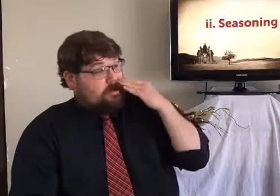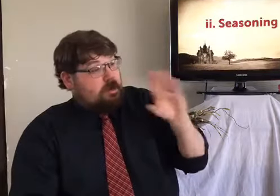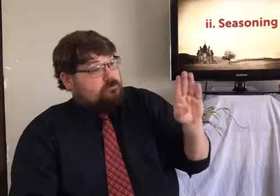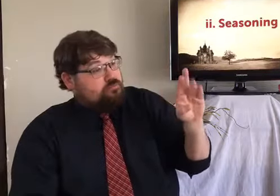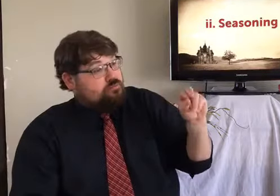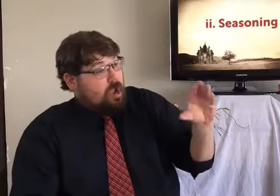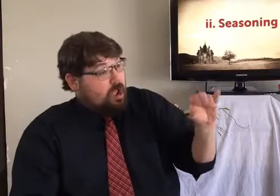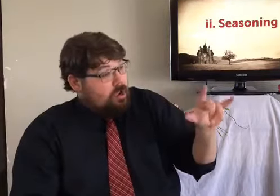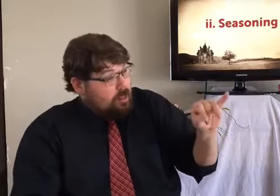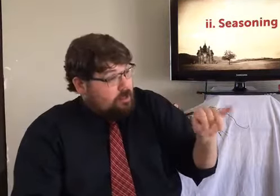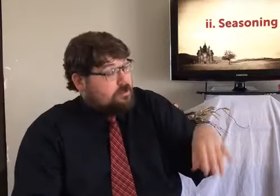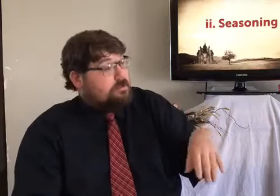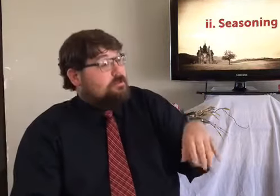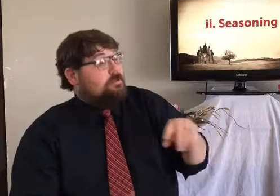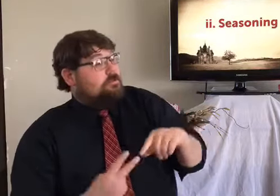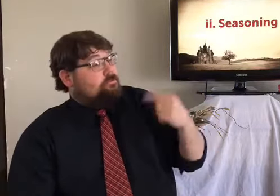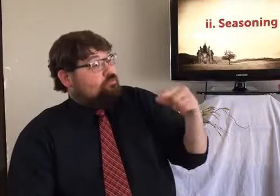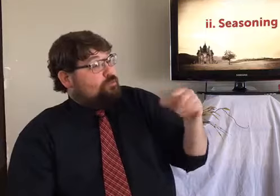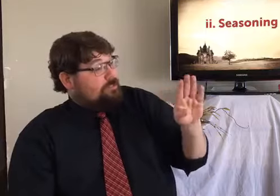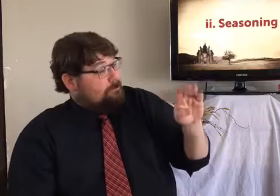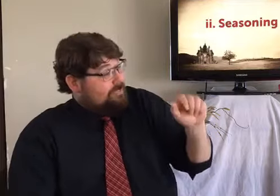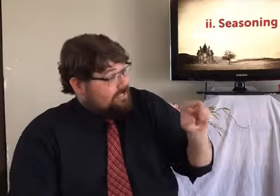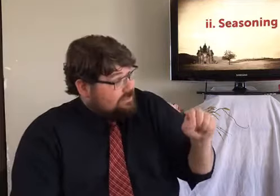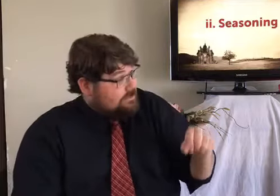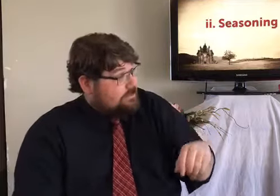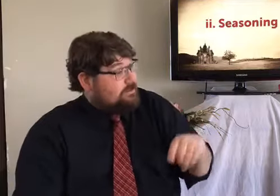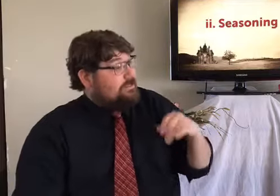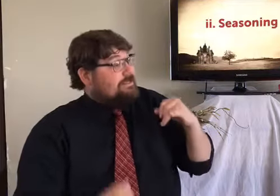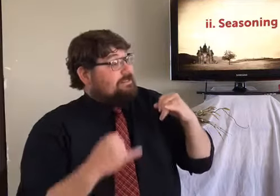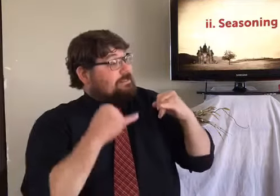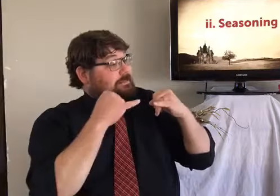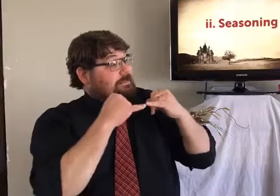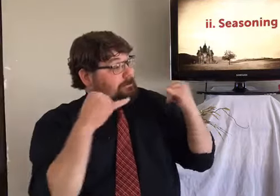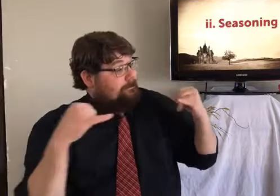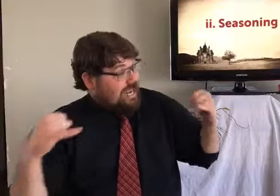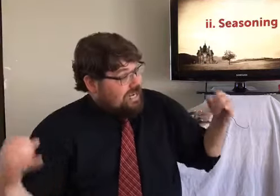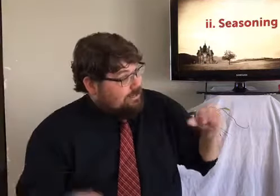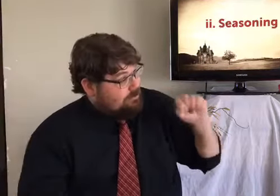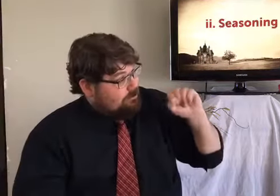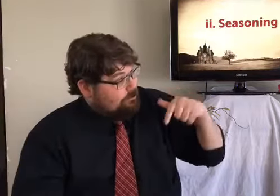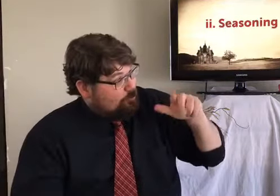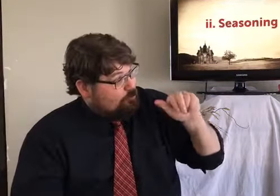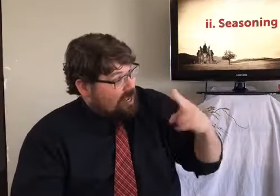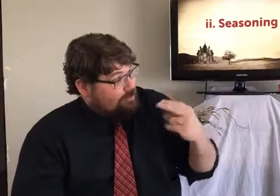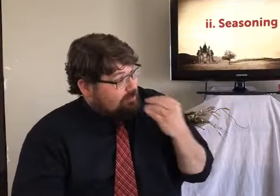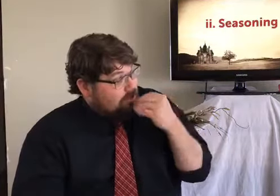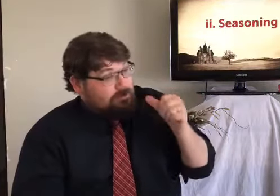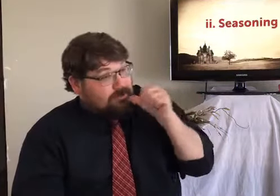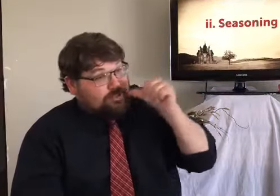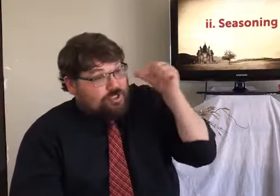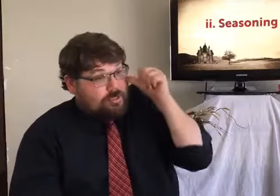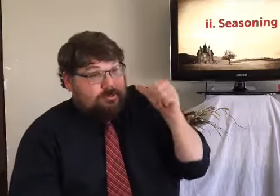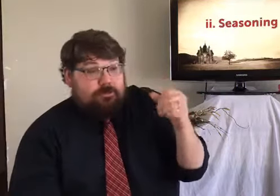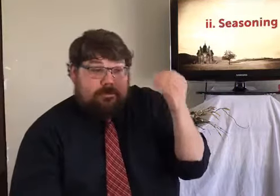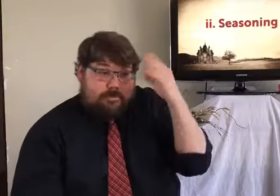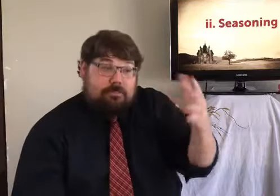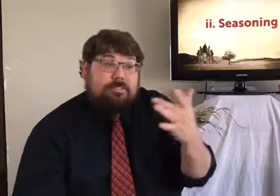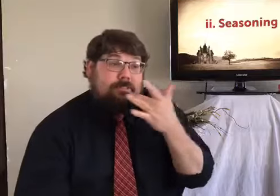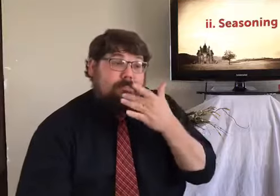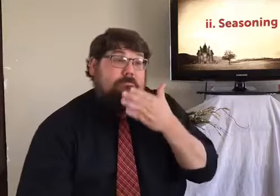Salt is great. You know, if you've got broccoli, or green beans, or spaghetti squash that we